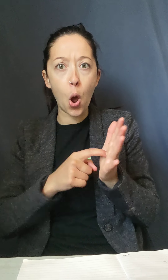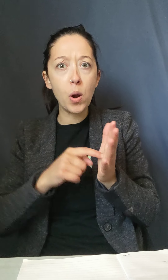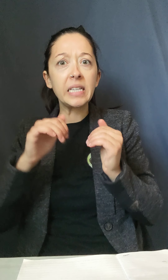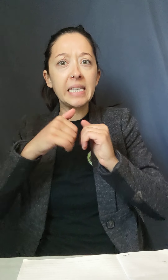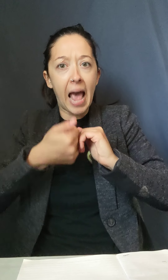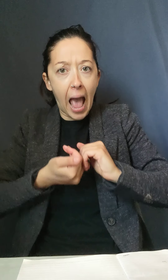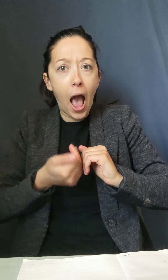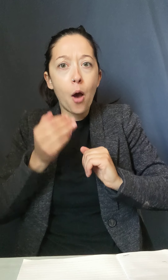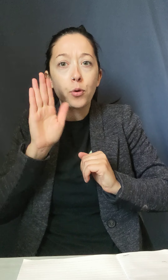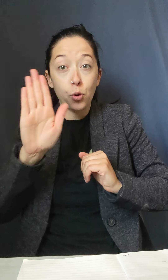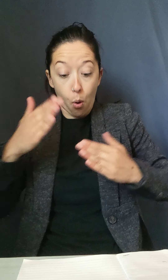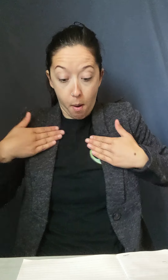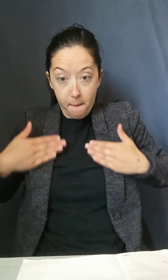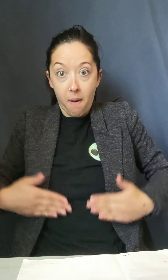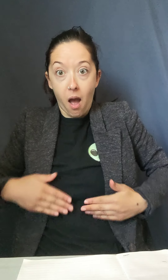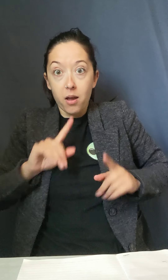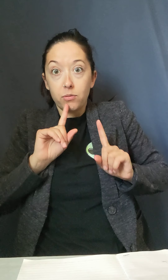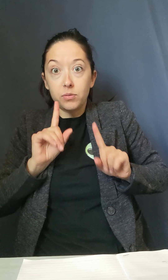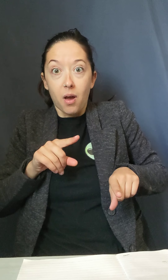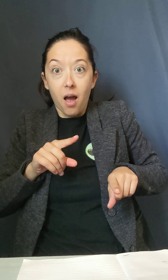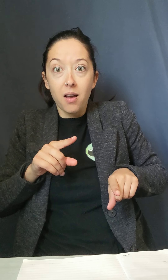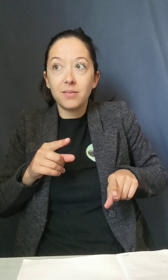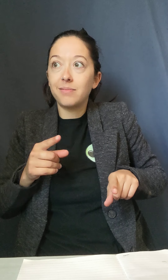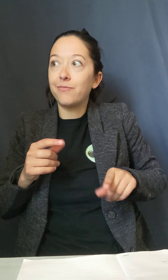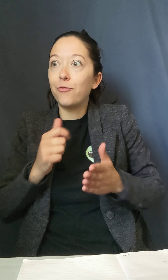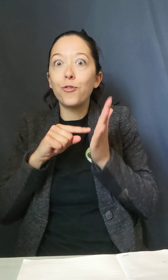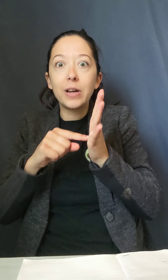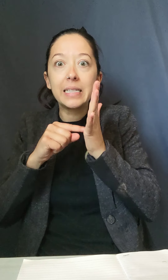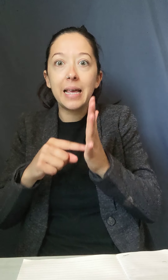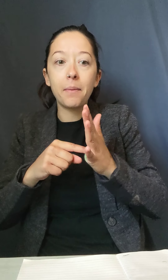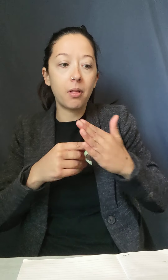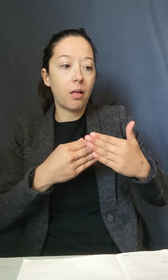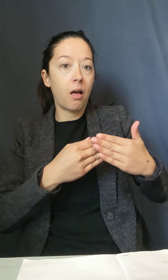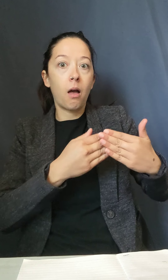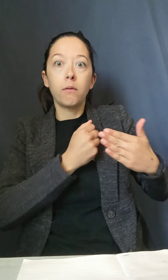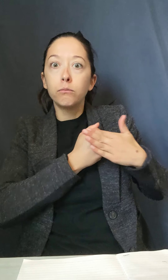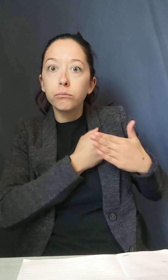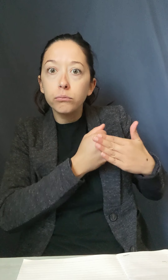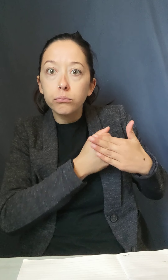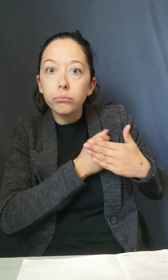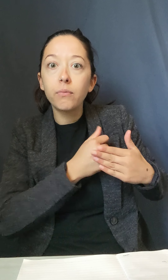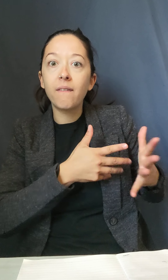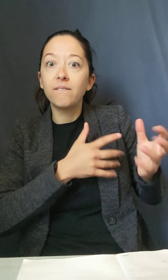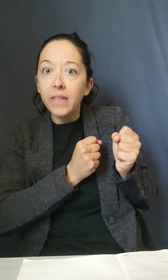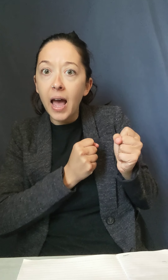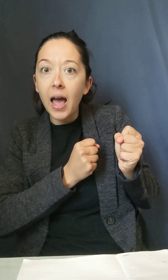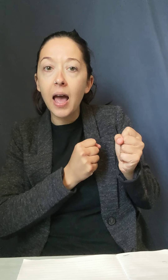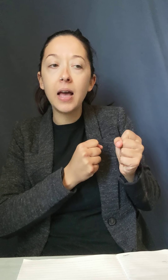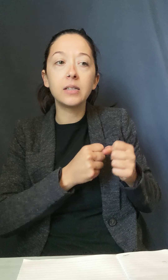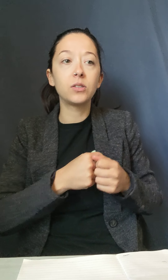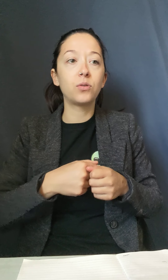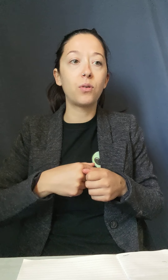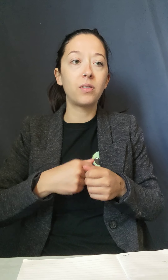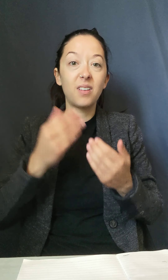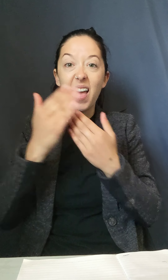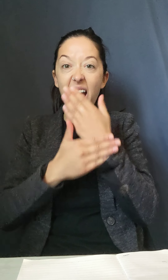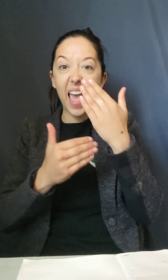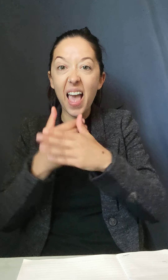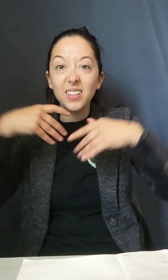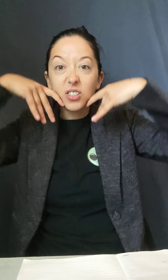notice how that person is triggering you emotionally. Maybe you're like, man, they always just, they hit on that shame thing. They just know